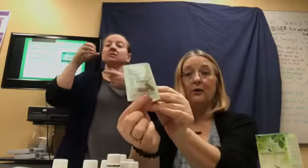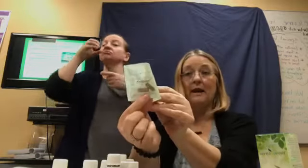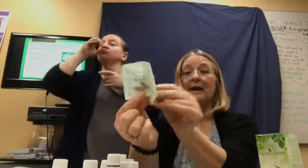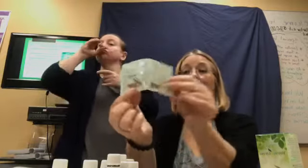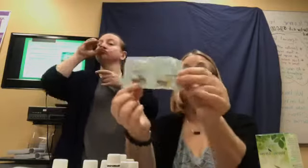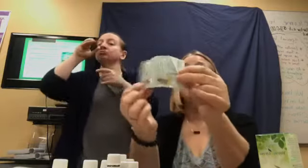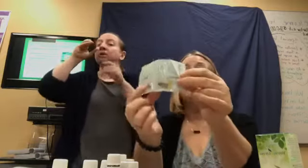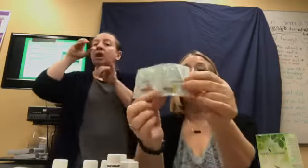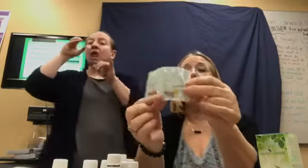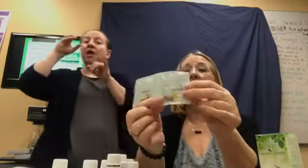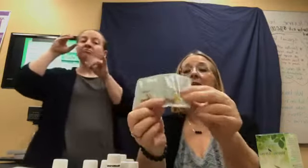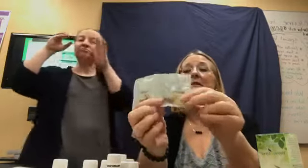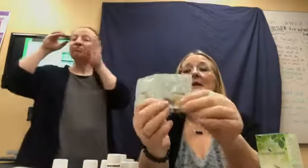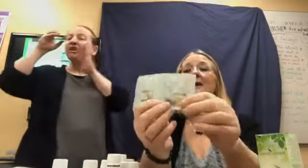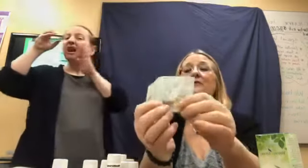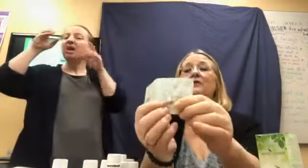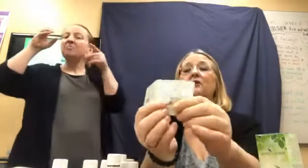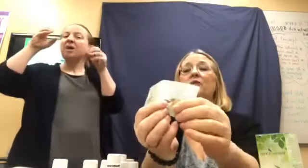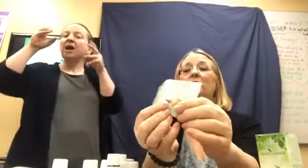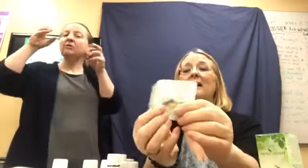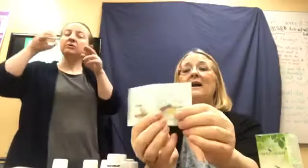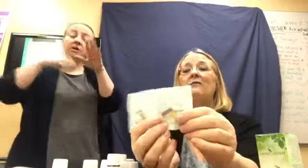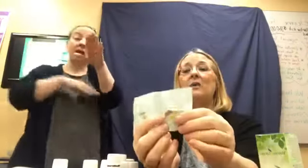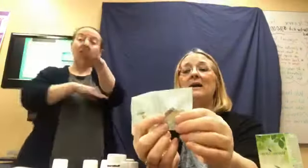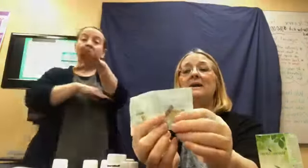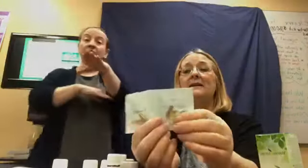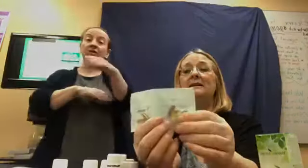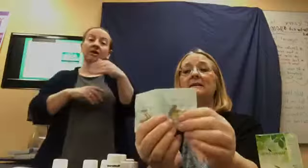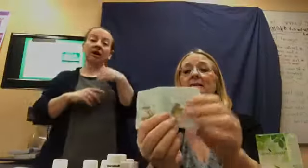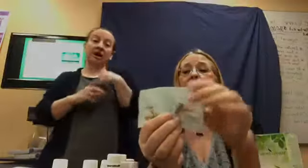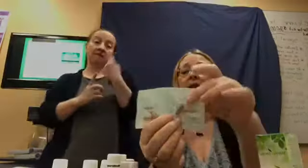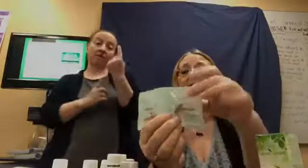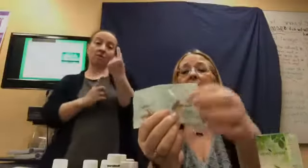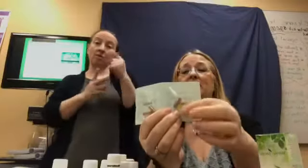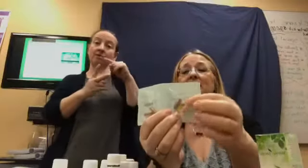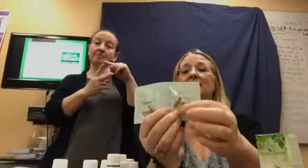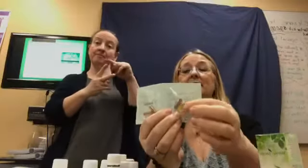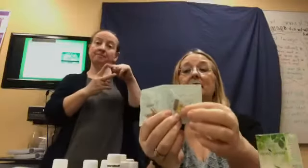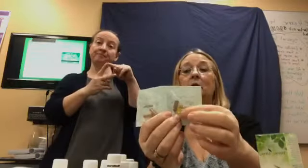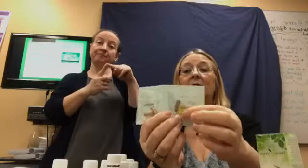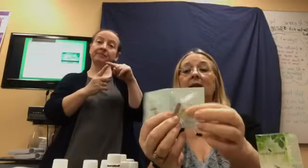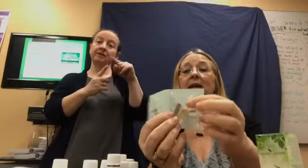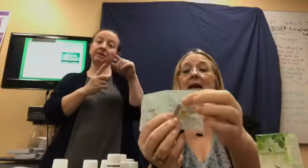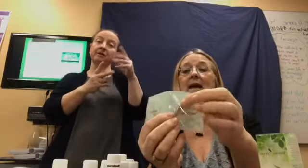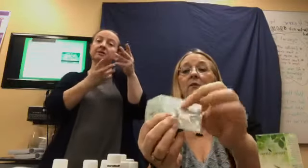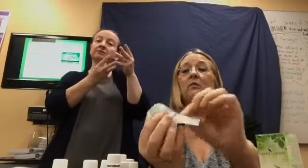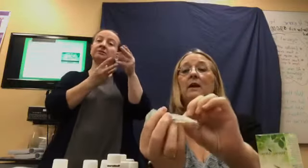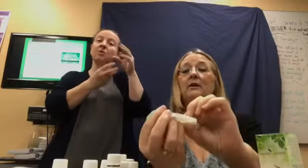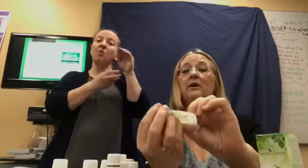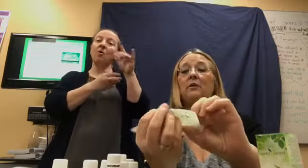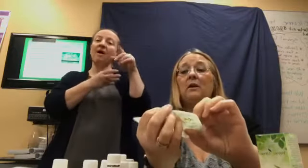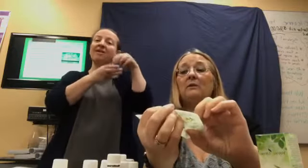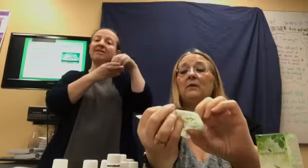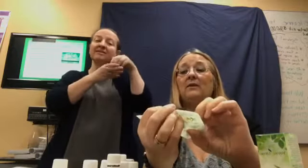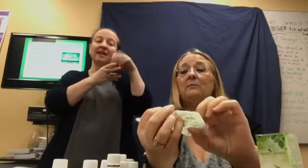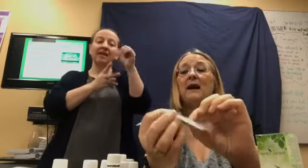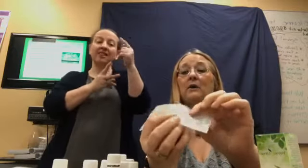-like. And, then, in the afternoon, we have one, um, that's liquid and another one with powder